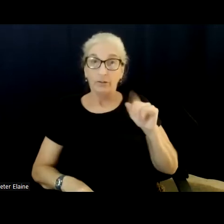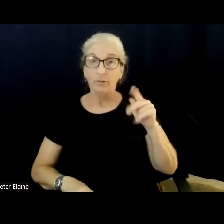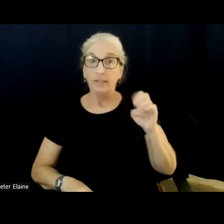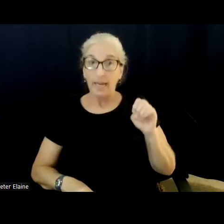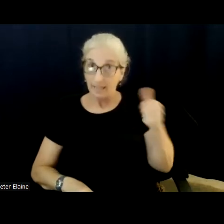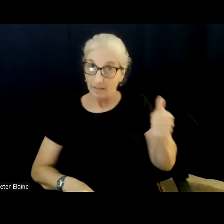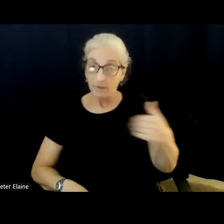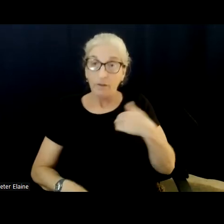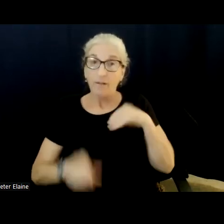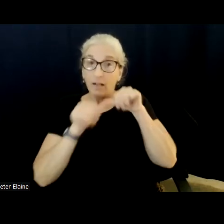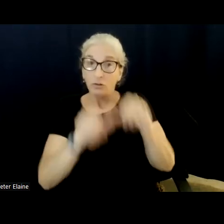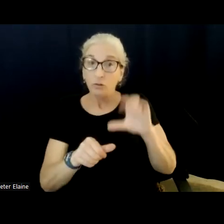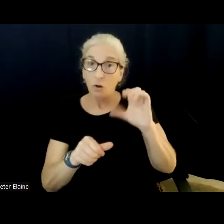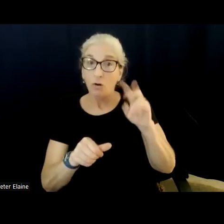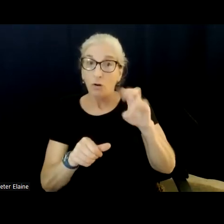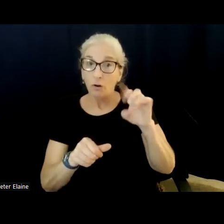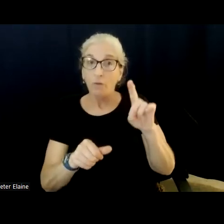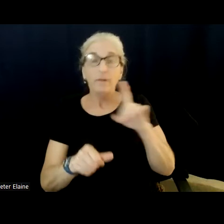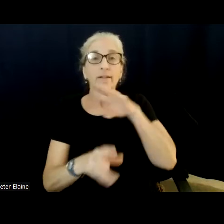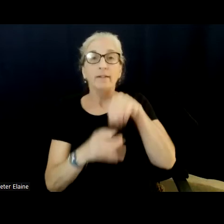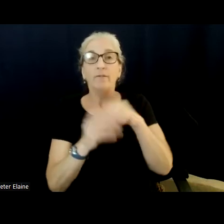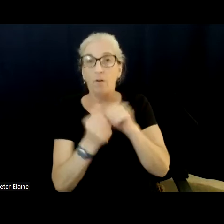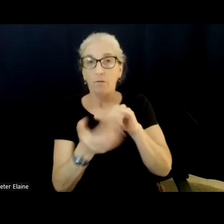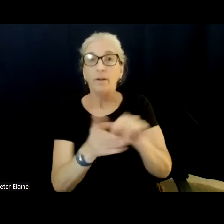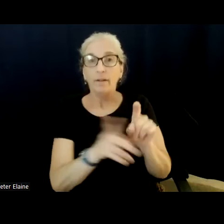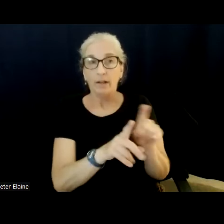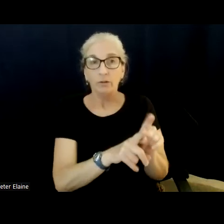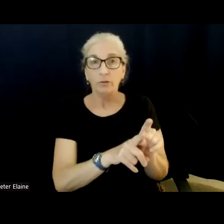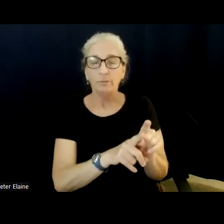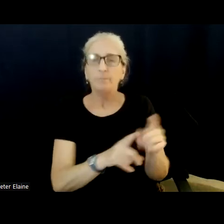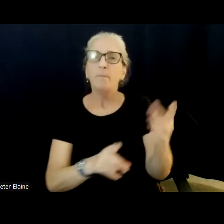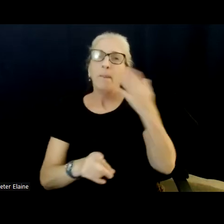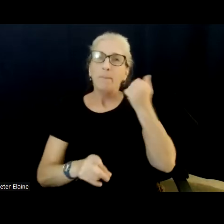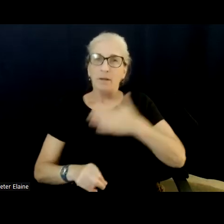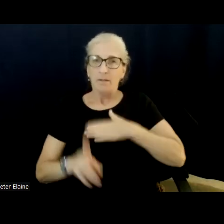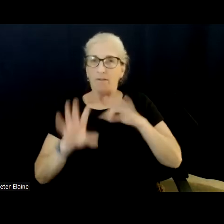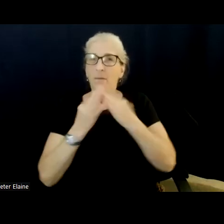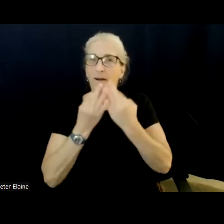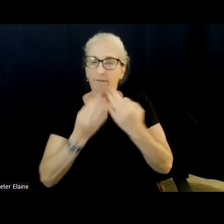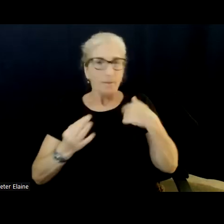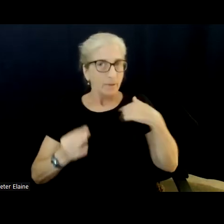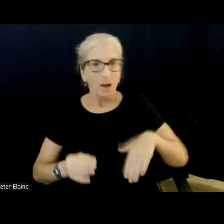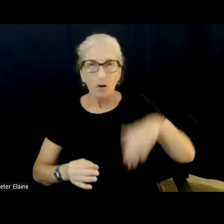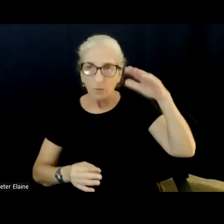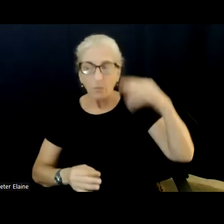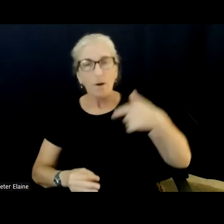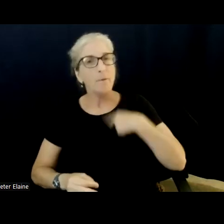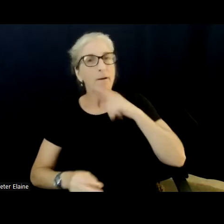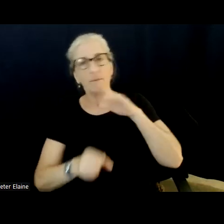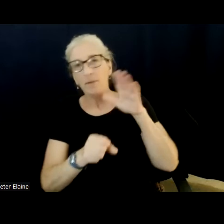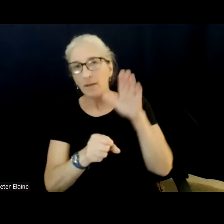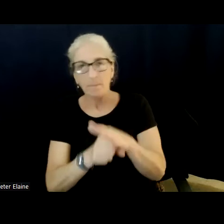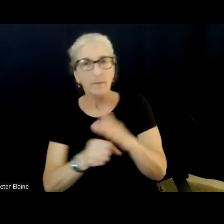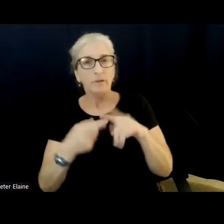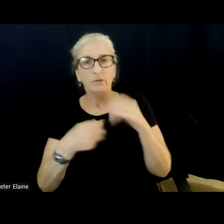for many, many reasons, but especially because of the family in which I grew up. I've been very committed to making